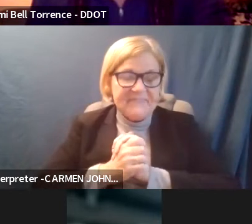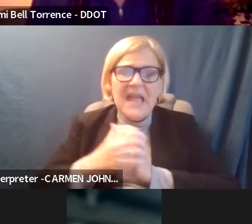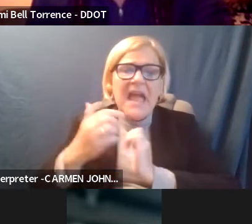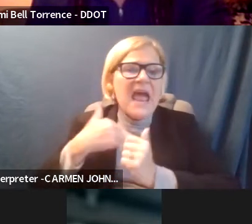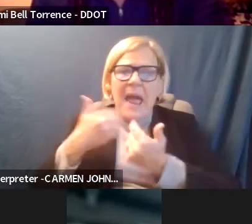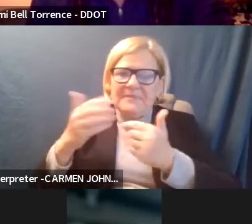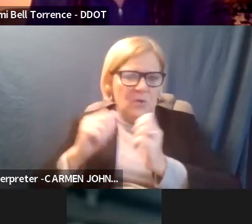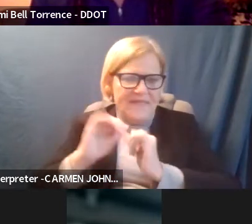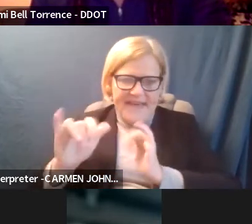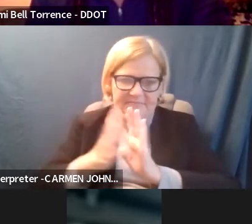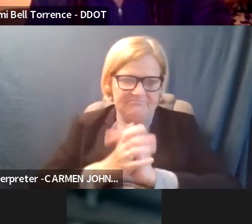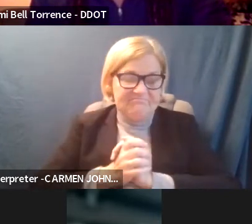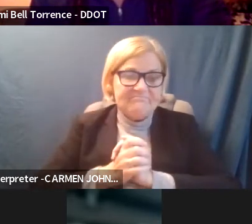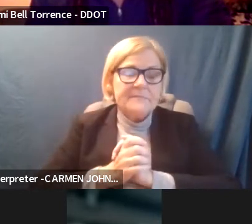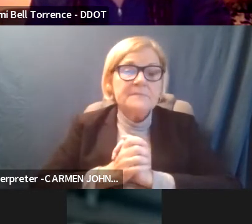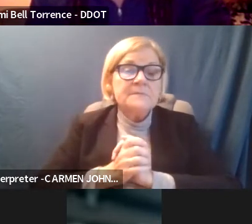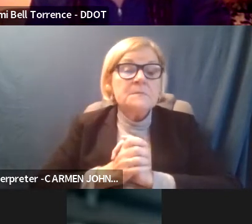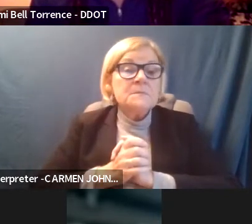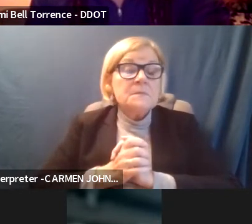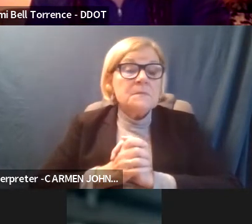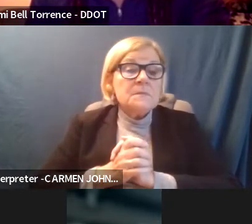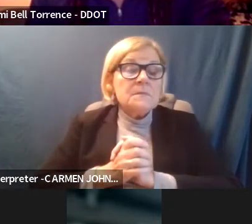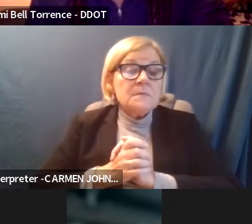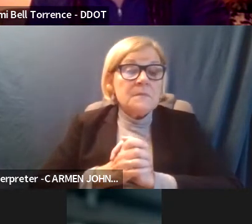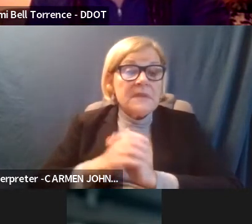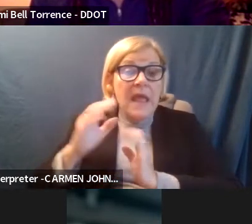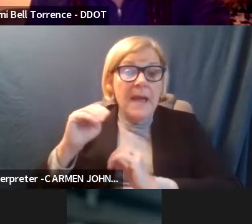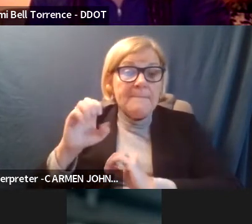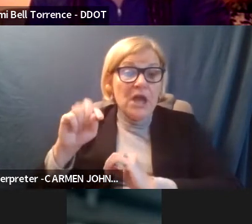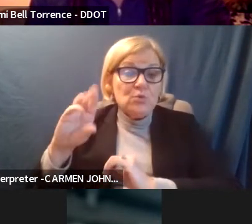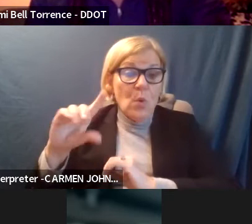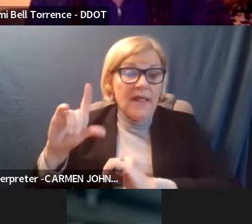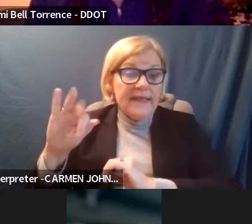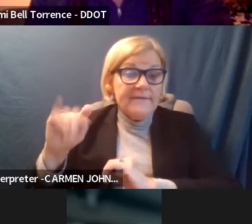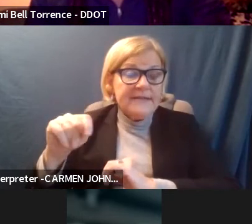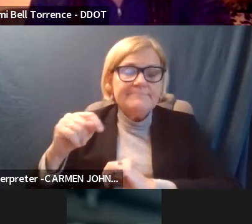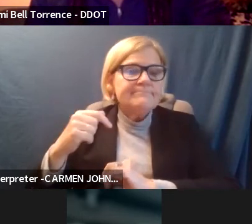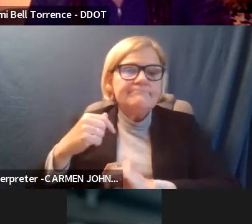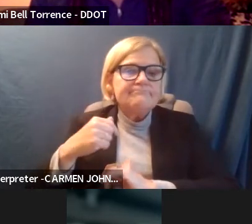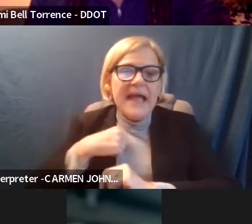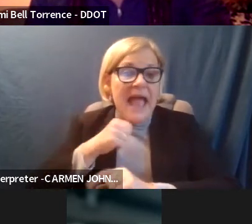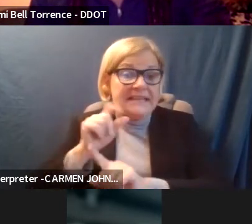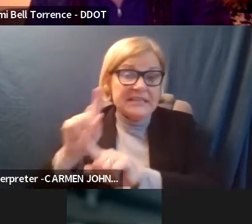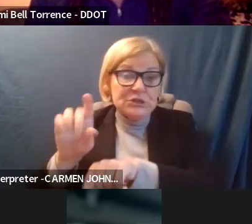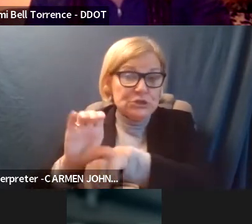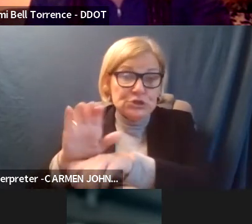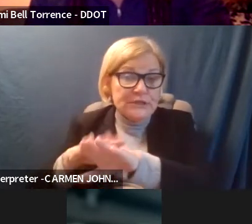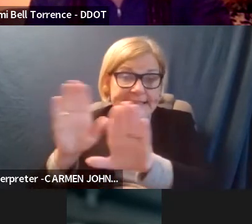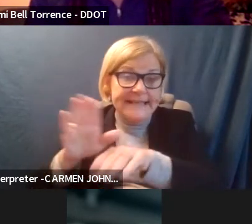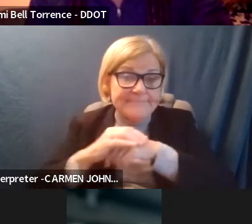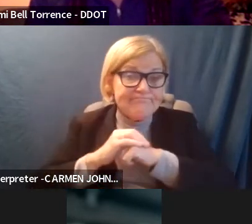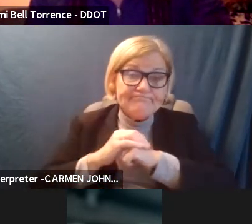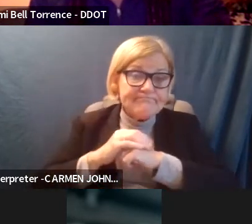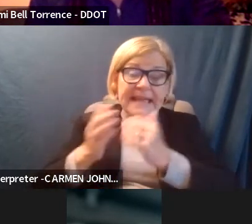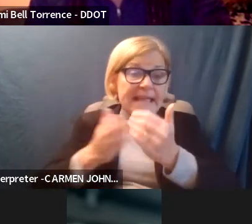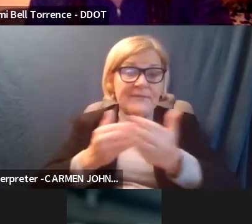I'm done with that. Now, as far as Metro lift is concerned, I didn't get to church Sunday. And even